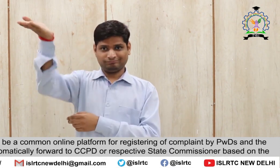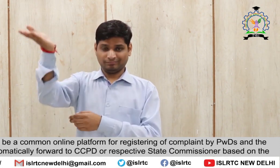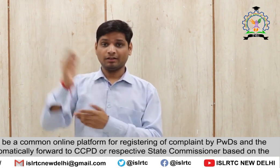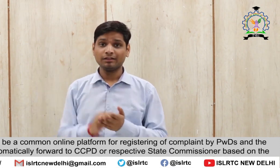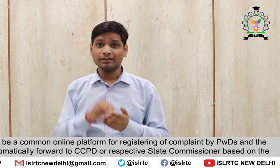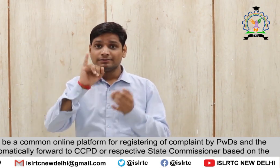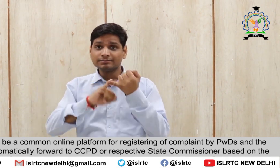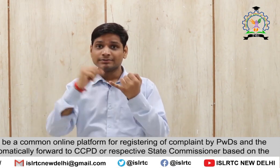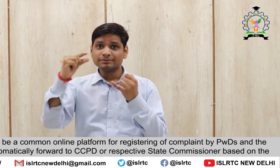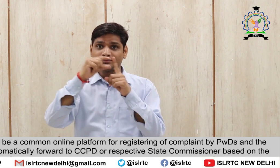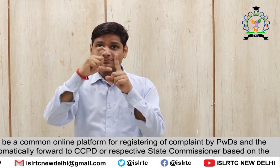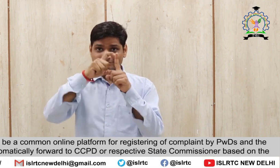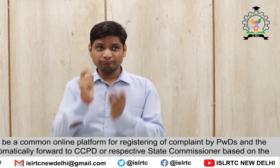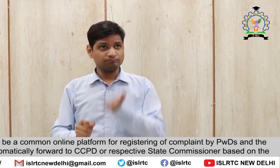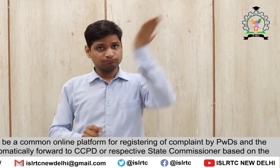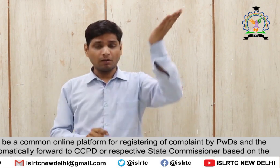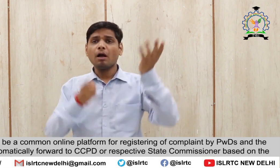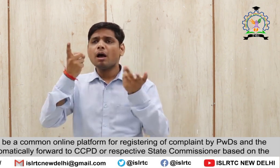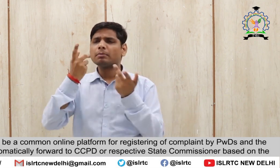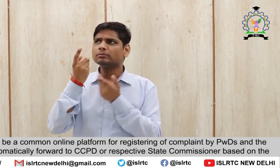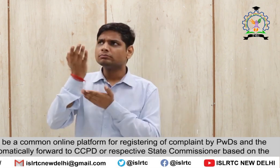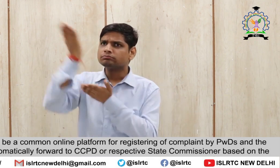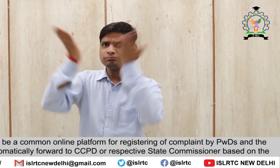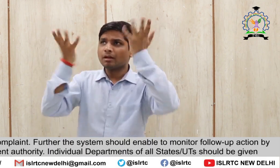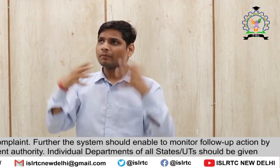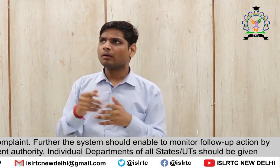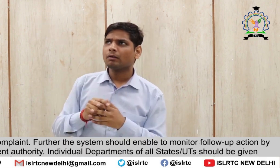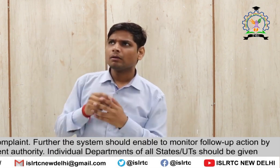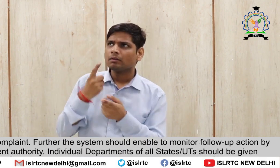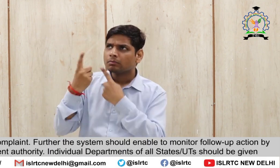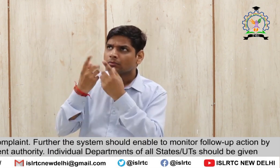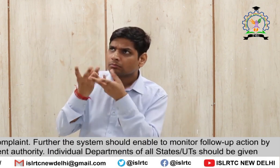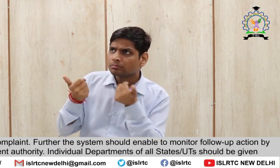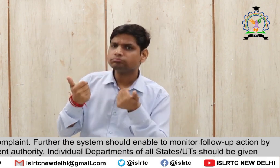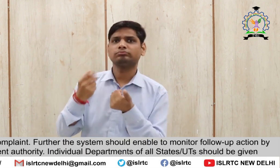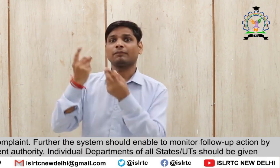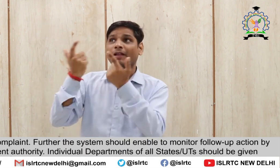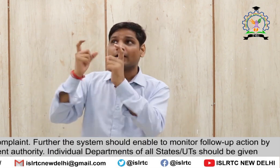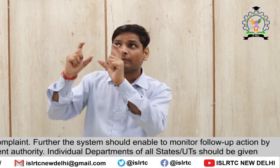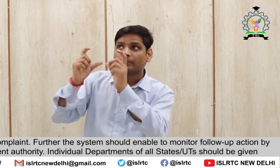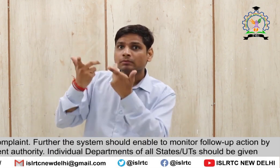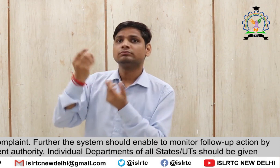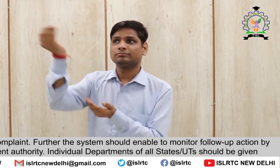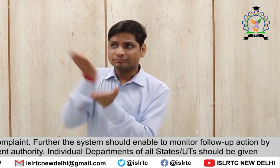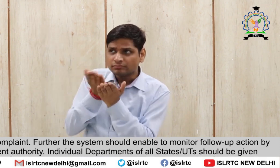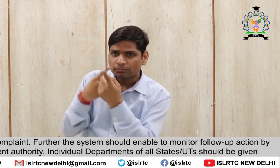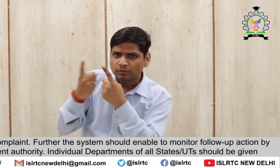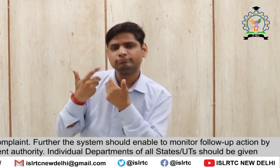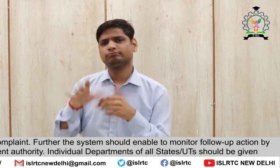forward To CCPD Or respective State Commissioner Based on the nature Of the complaint Further The system Should enable To monitor